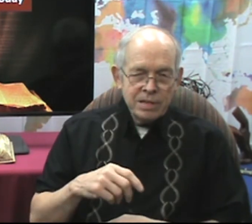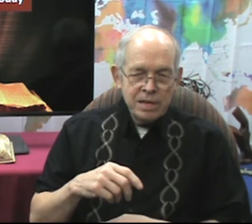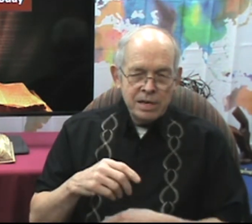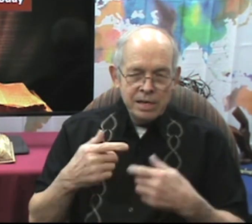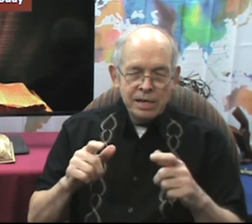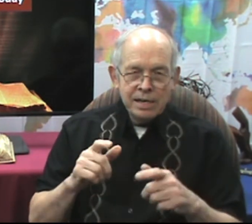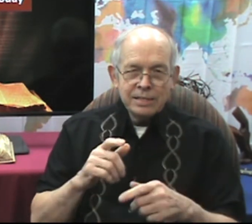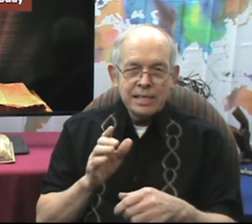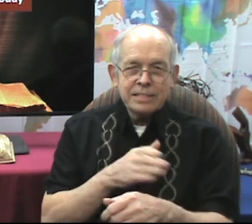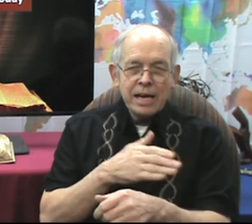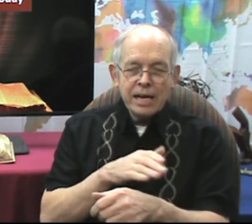Let's sing.